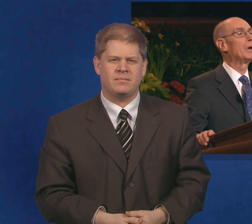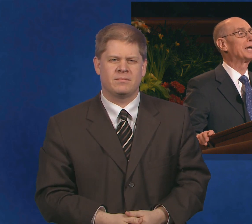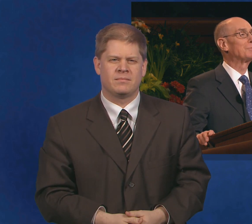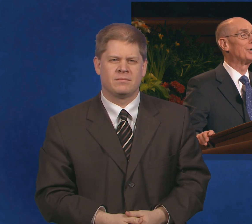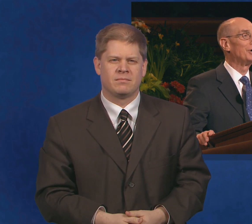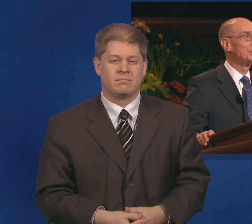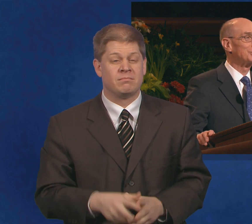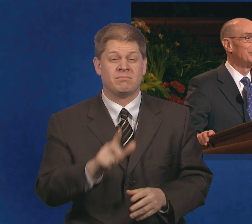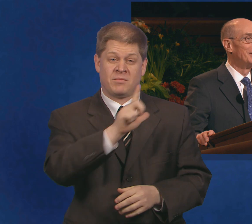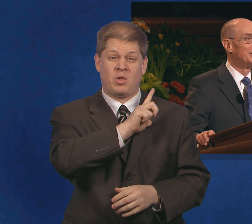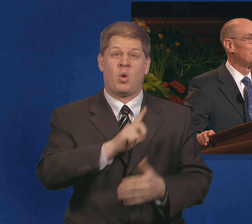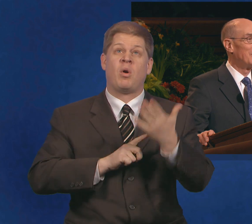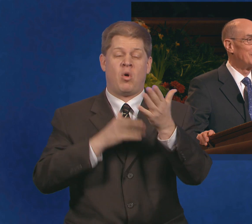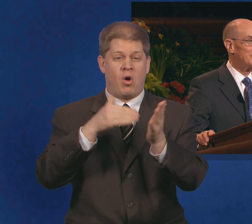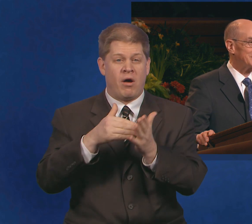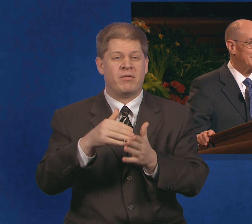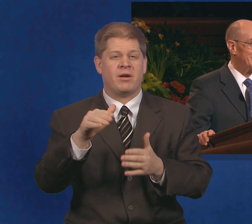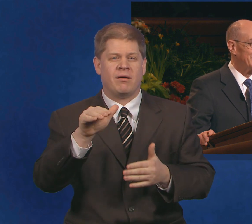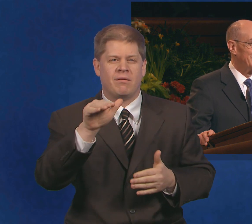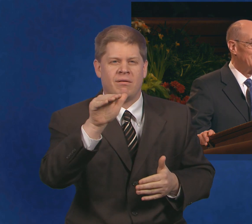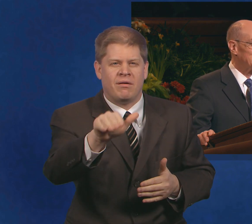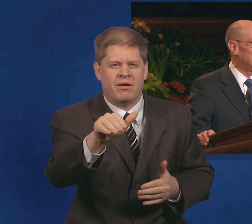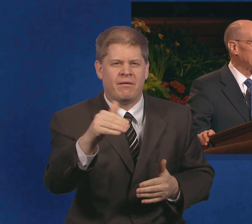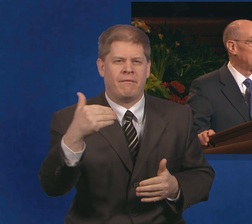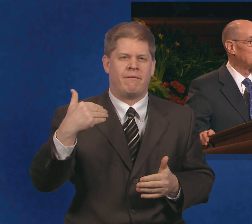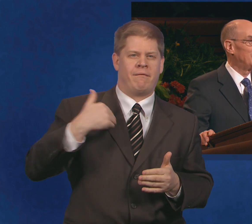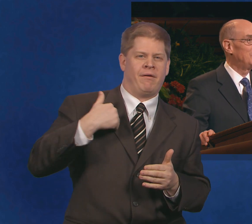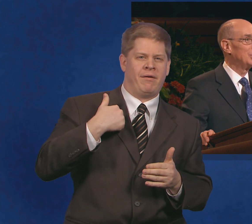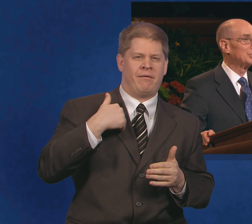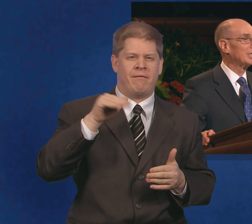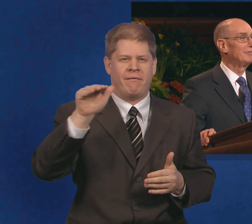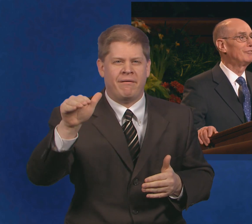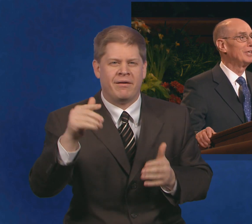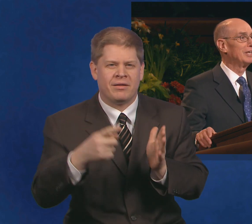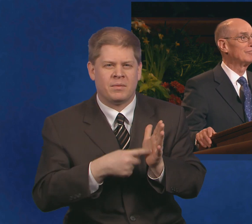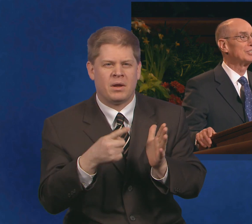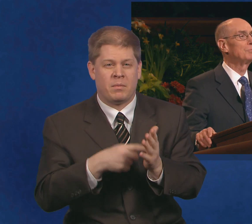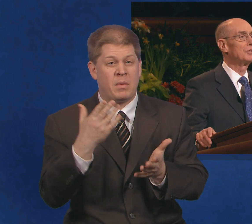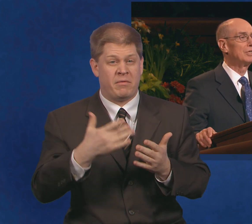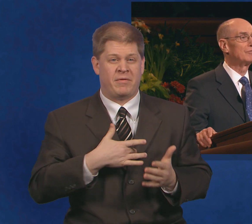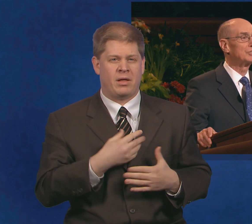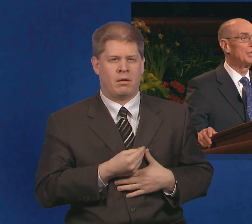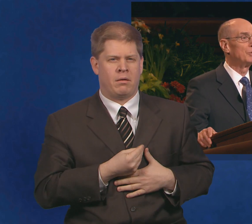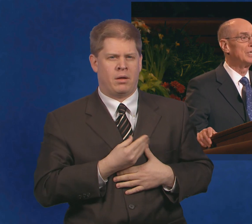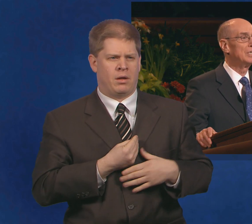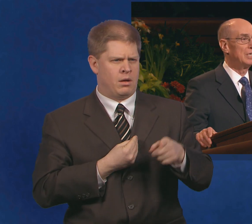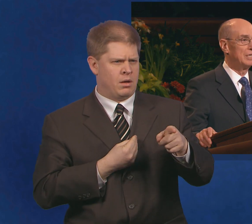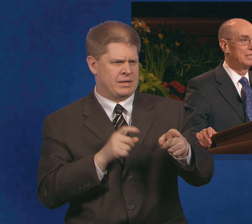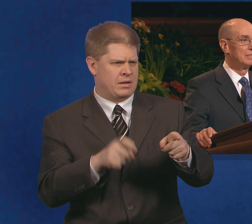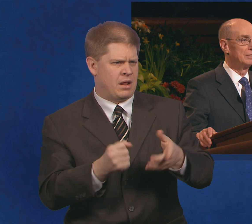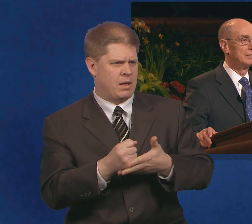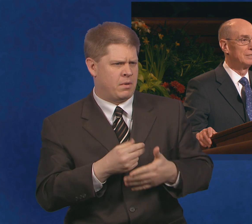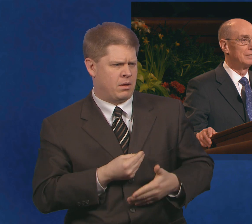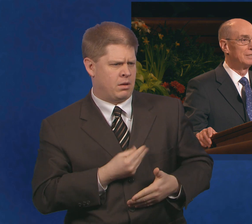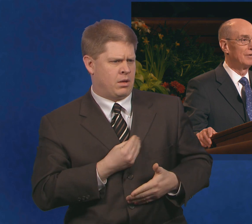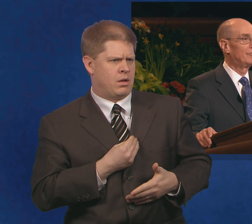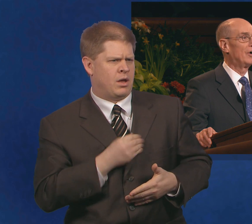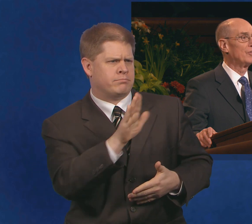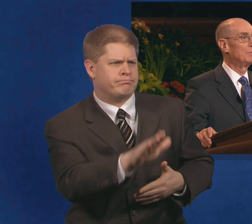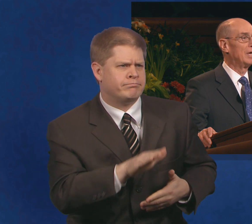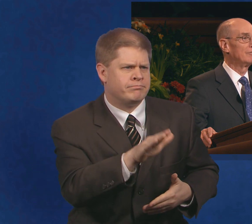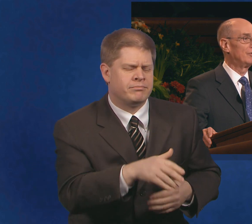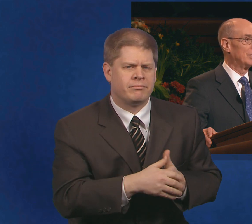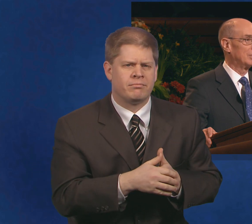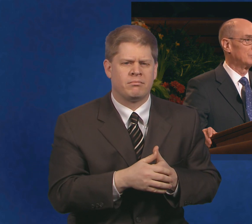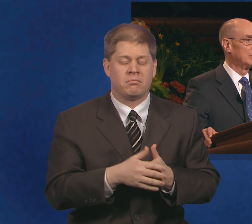sends wake-up calls to all of us. Sometimes it may be a sudden feeling of sympathy for someone in need. A